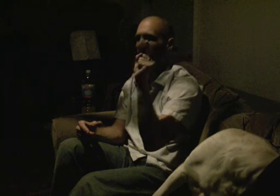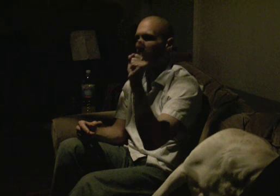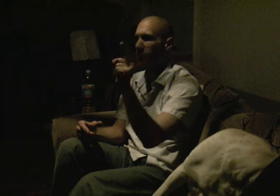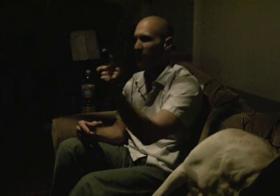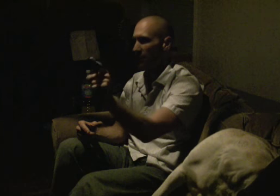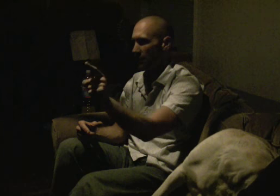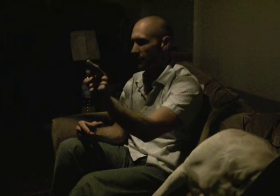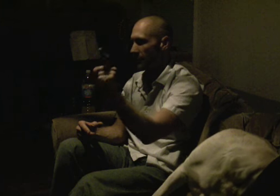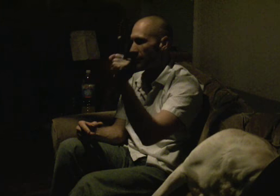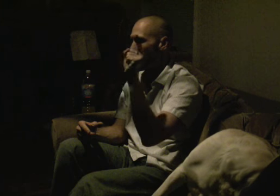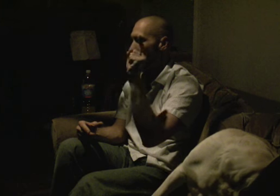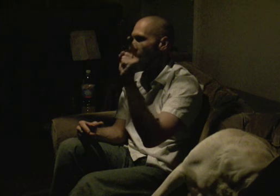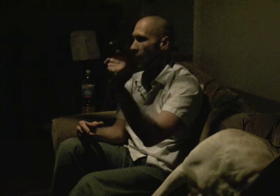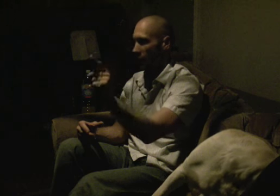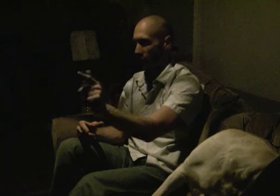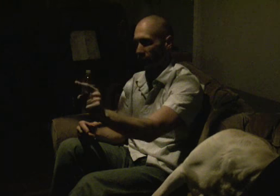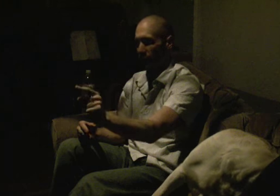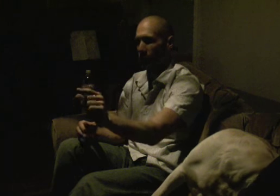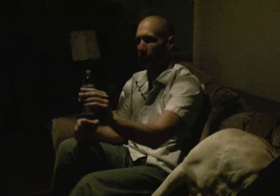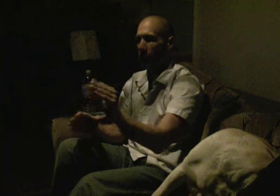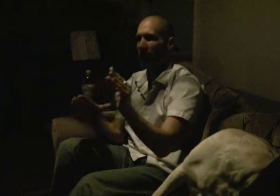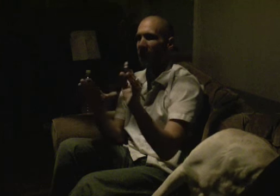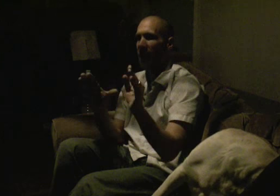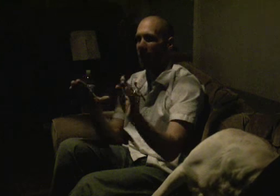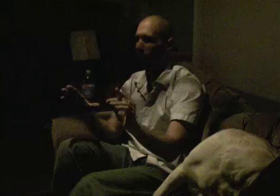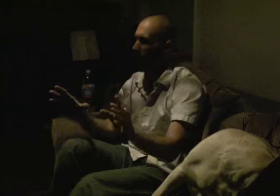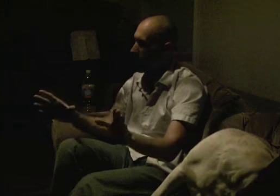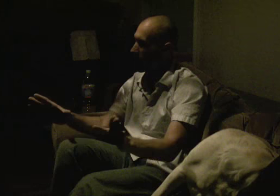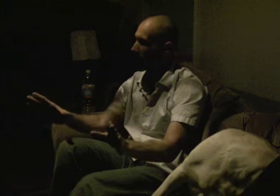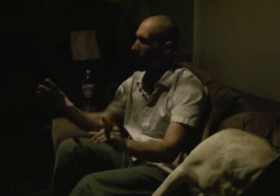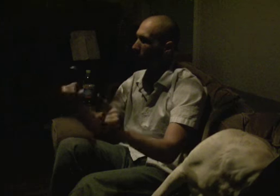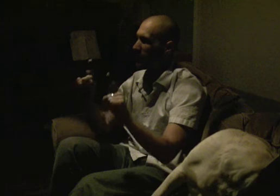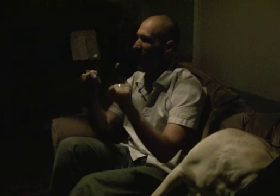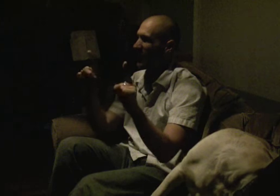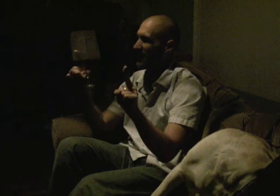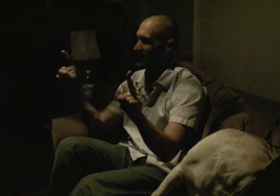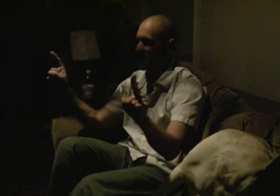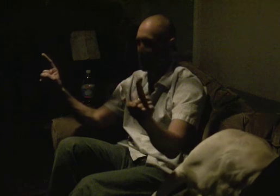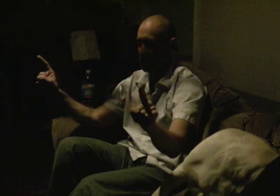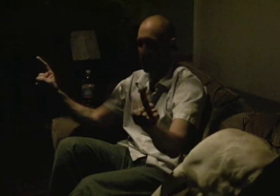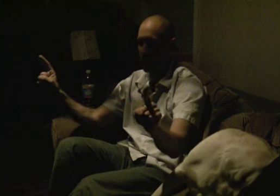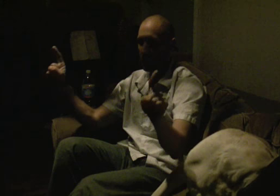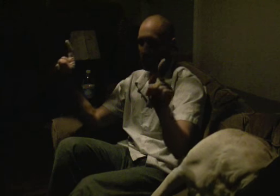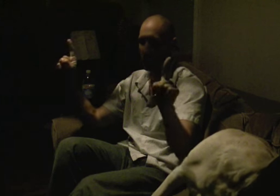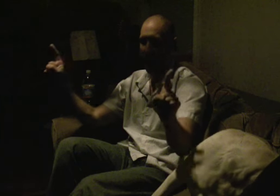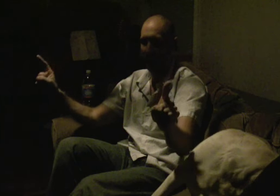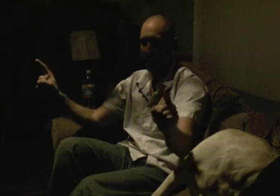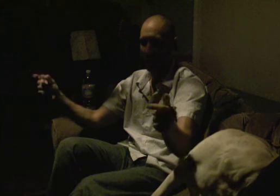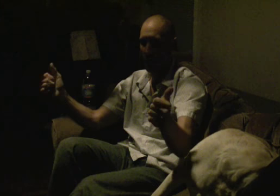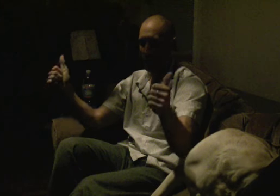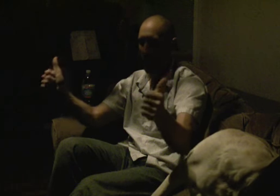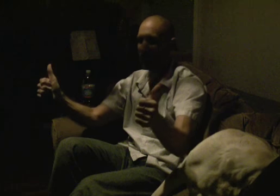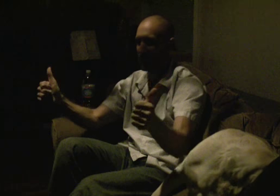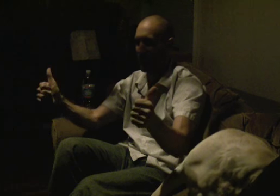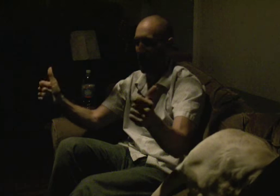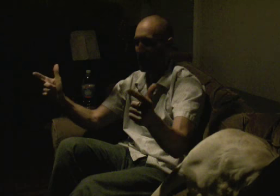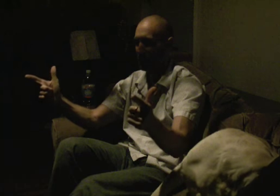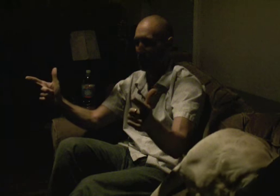Complete. Utter. Terror. Where am I? Blackness. There is blackness, rising pain and